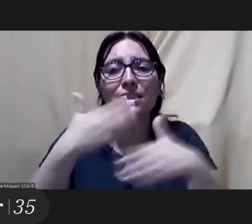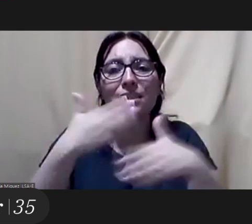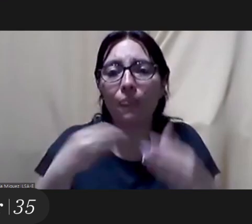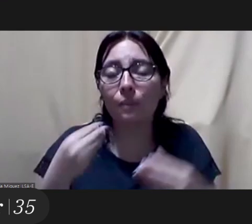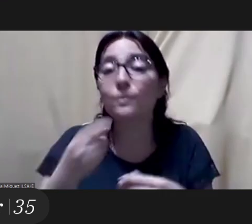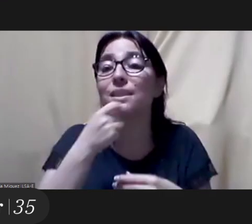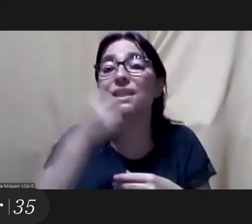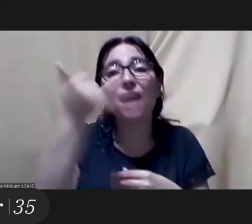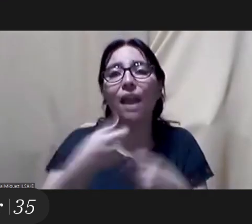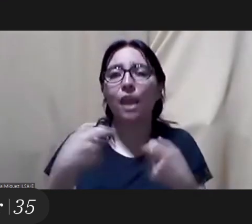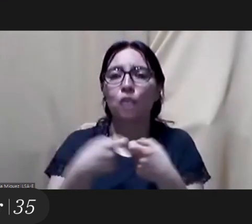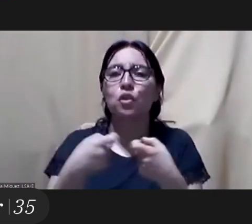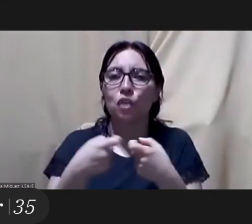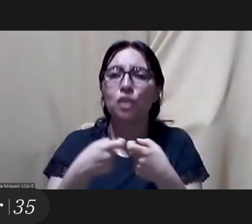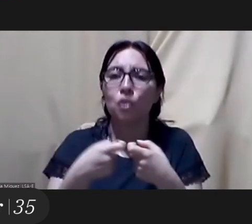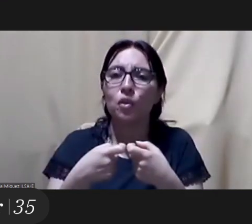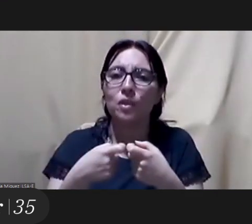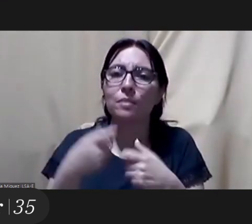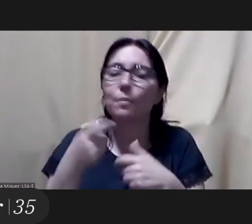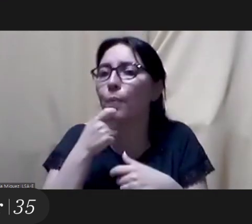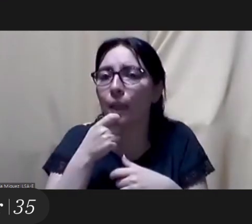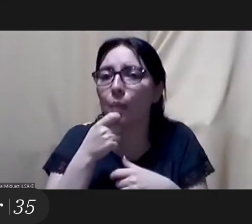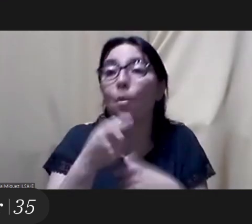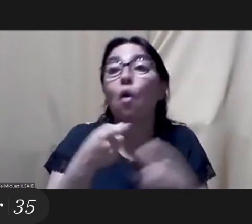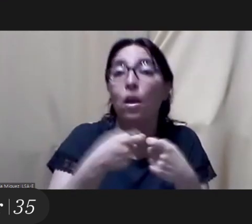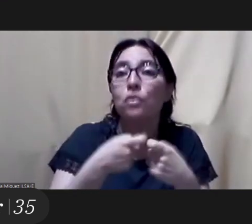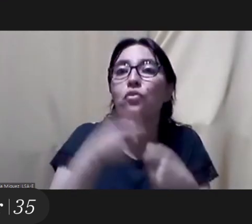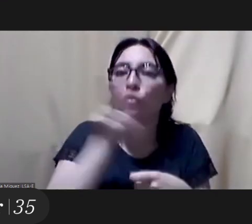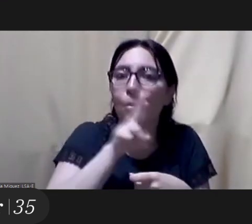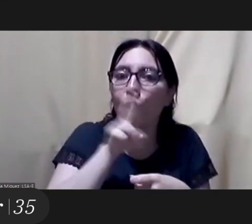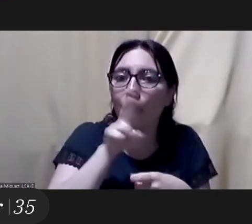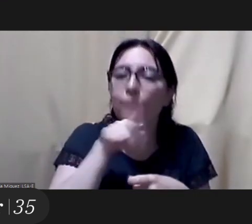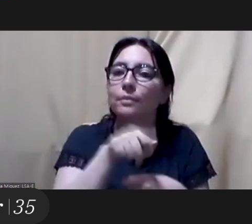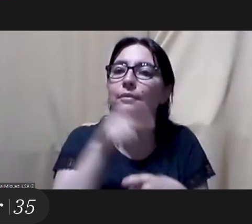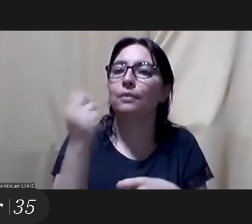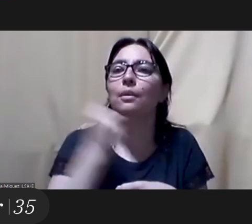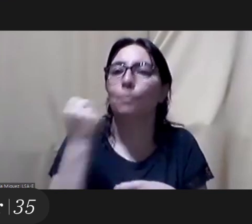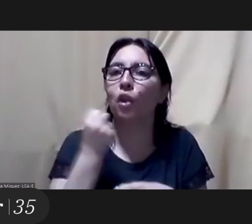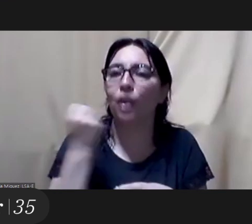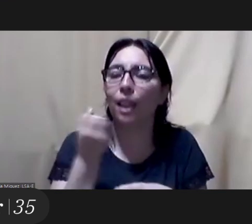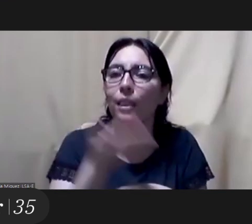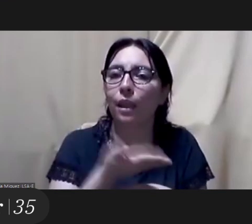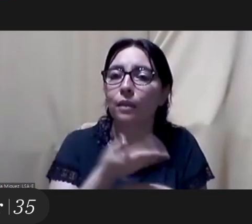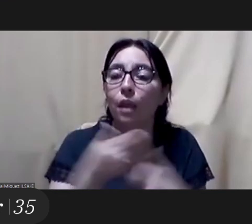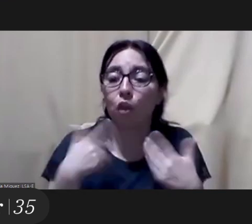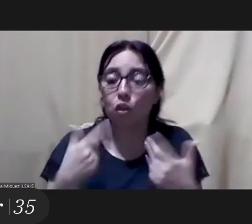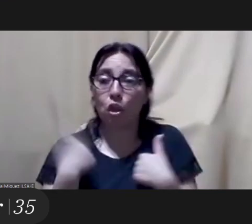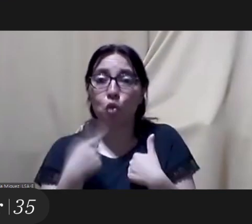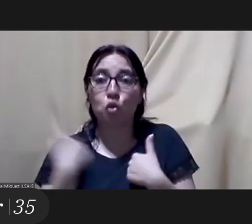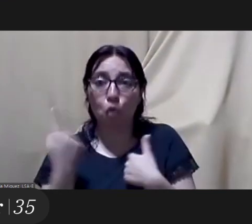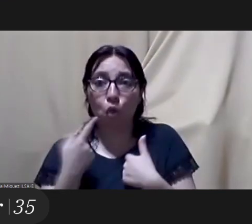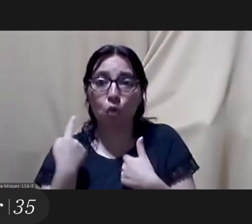professional associations that are consolidated and to have women in these environments is essential and